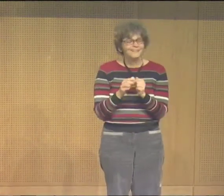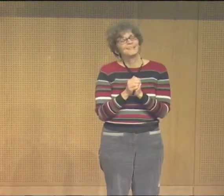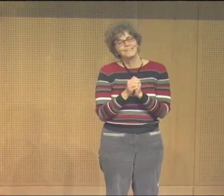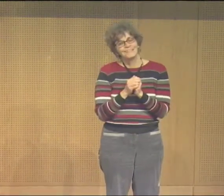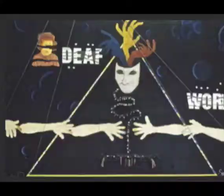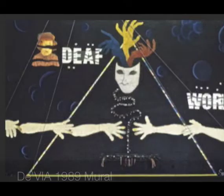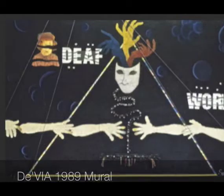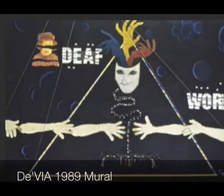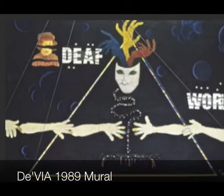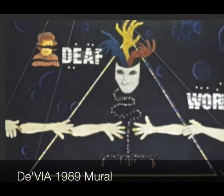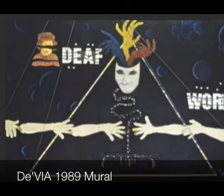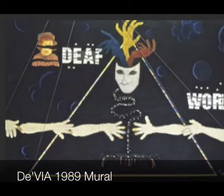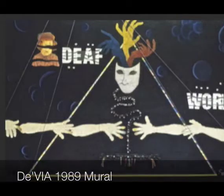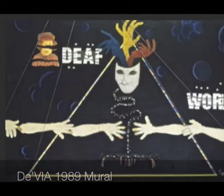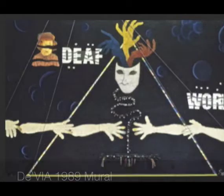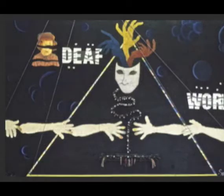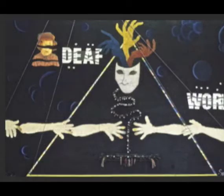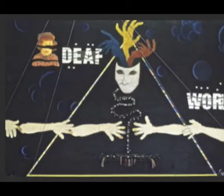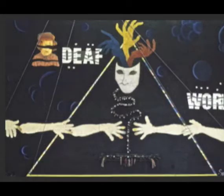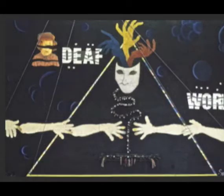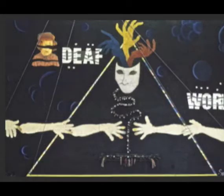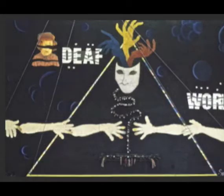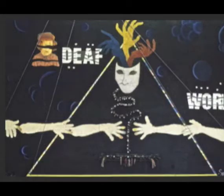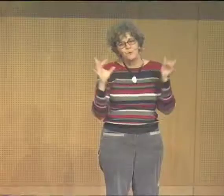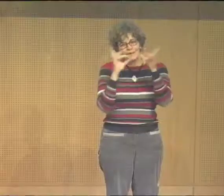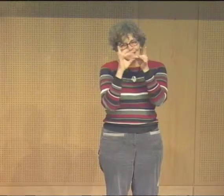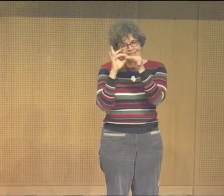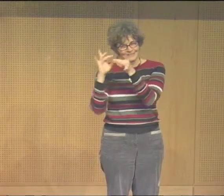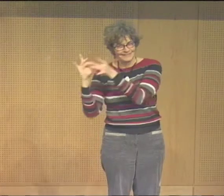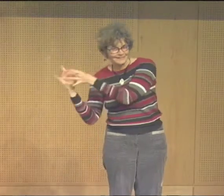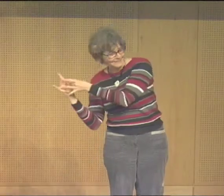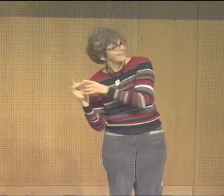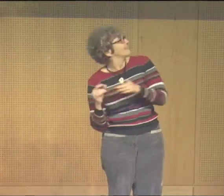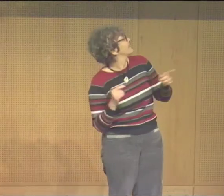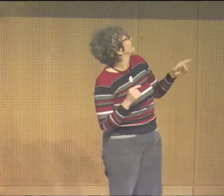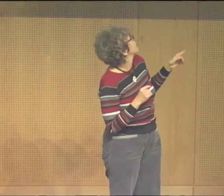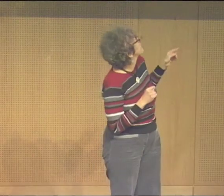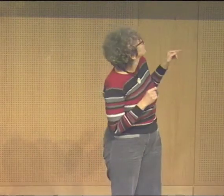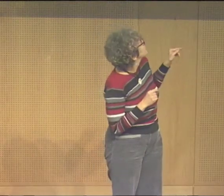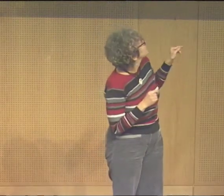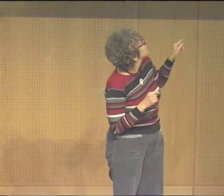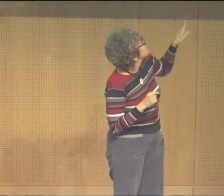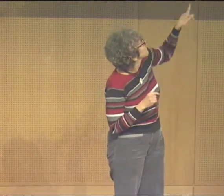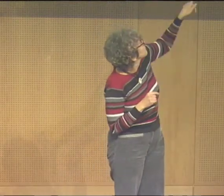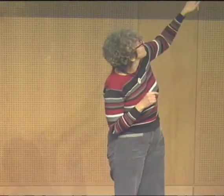pyramid as a central part of it and as did the updated mural.